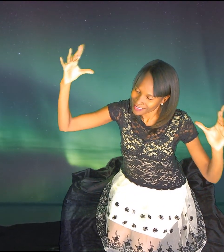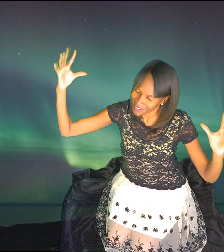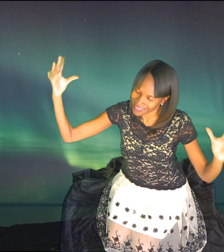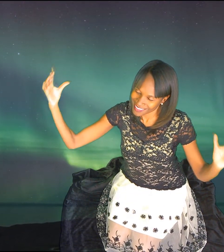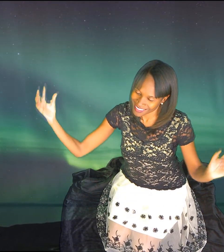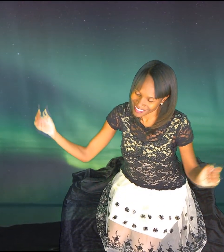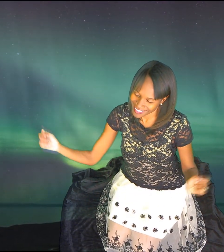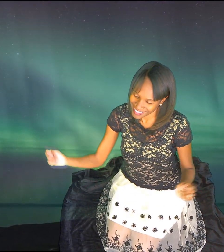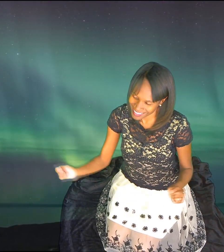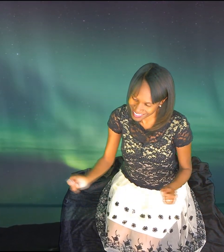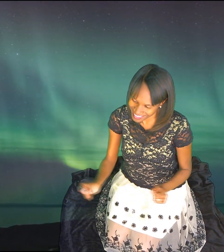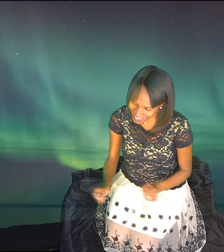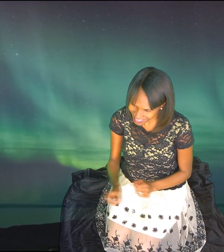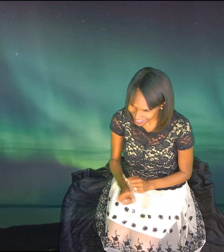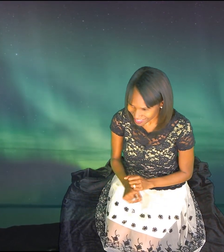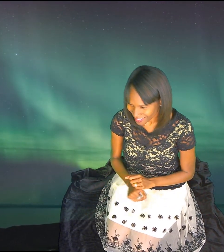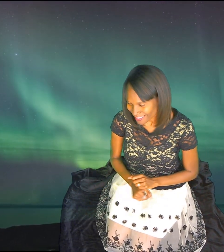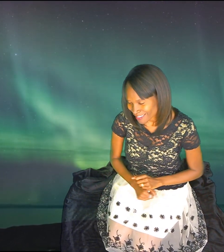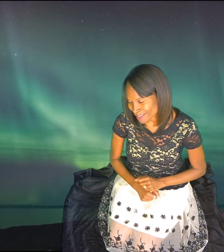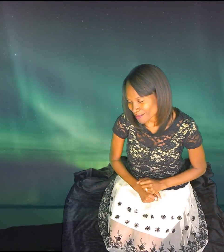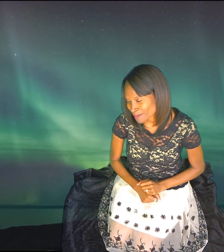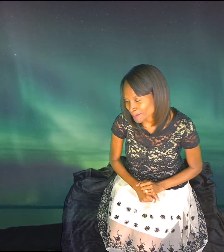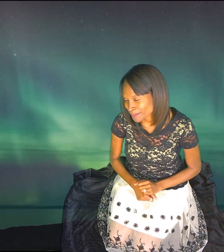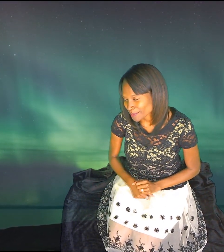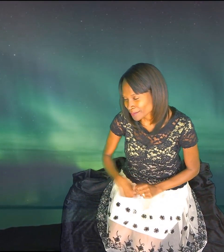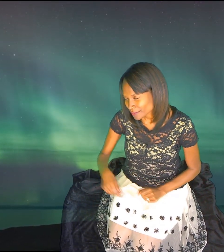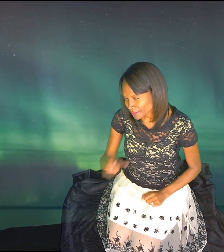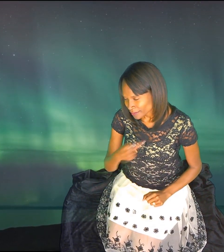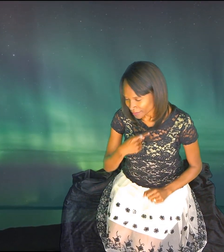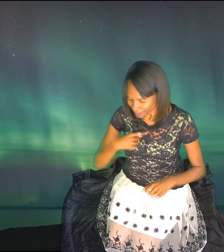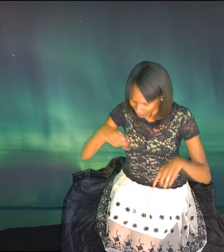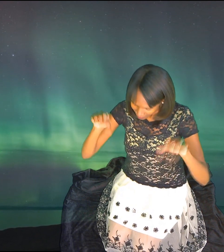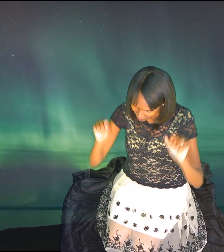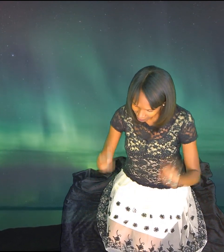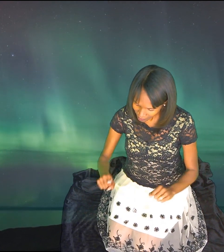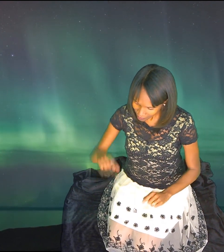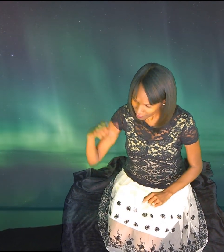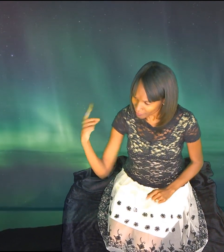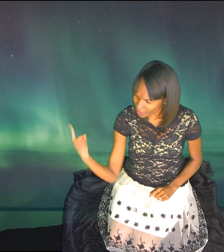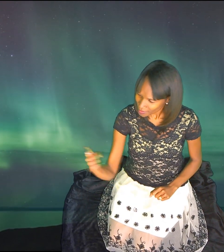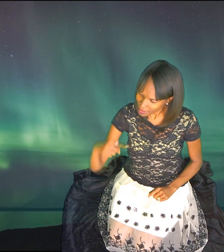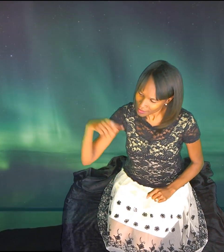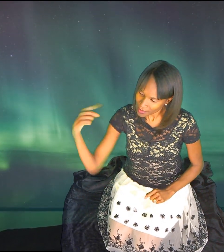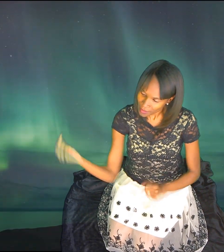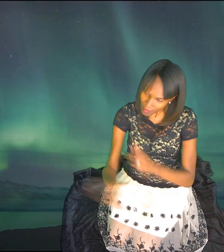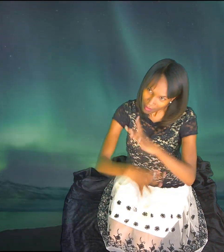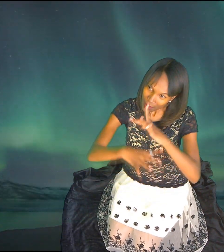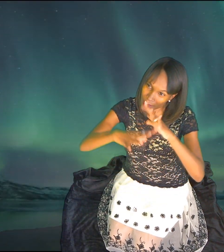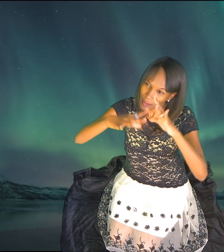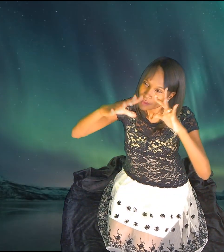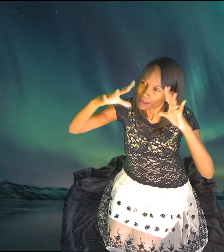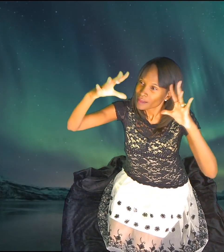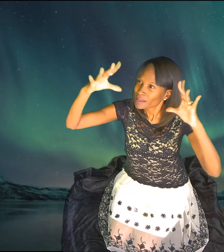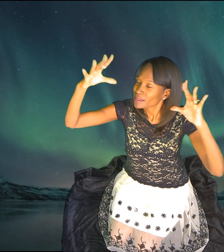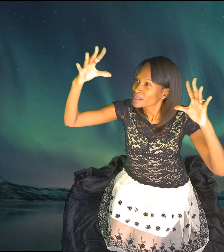can only imagine I